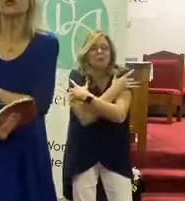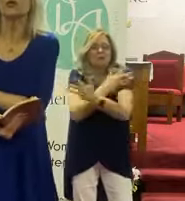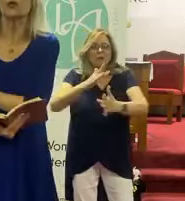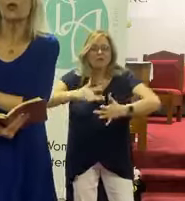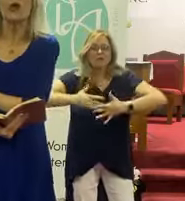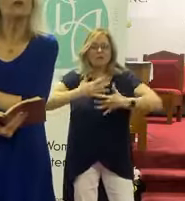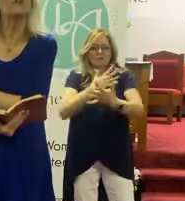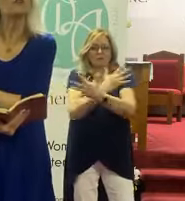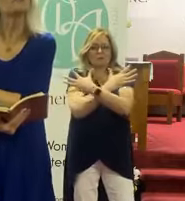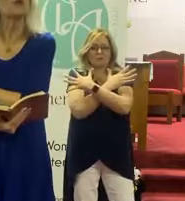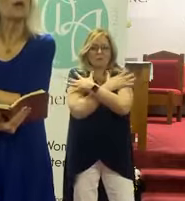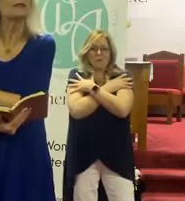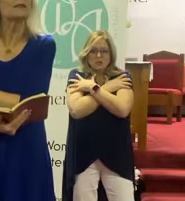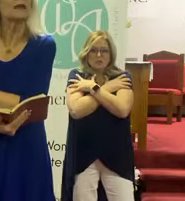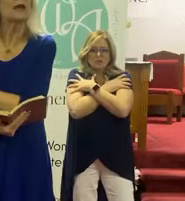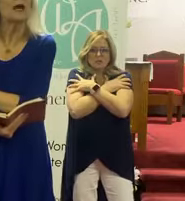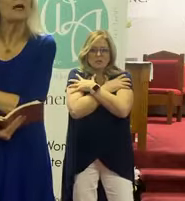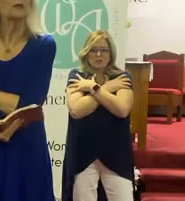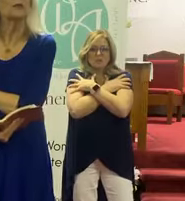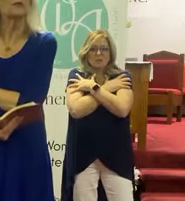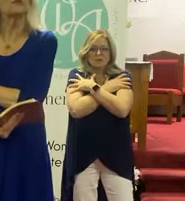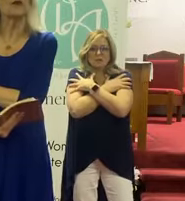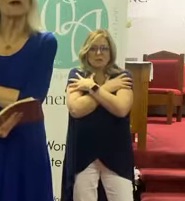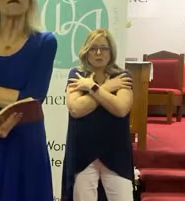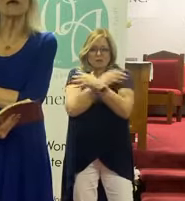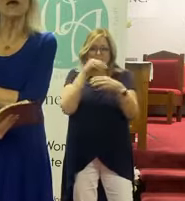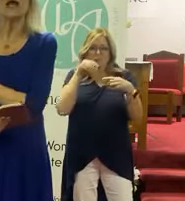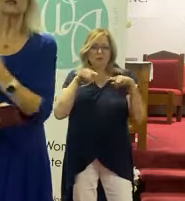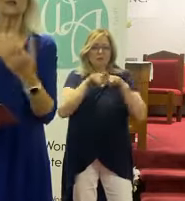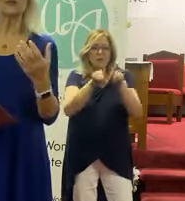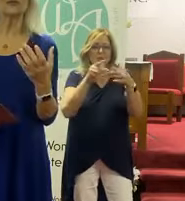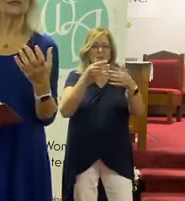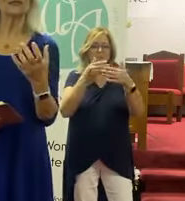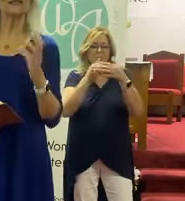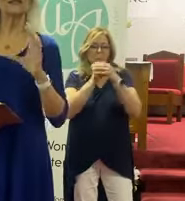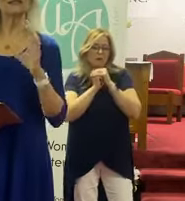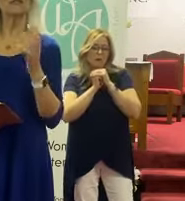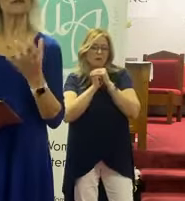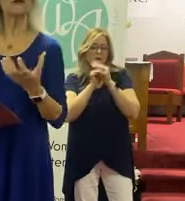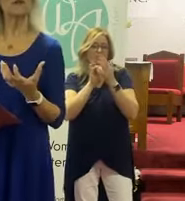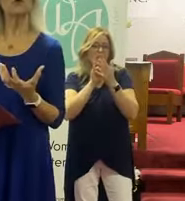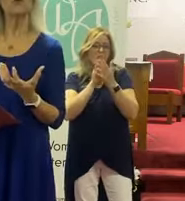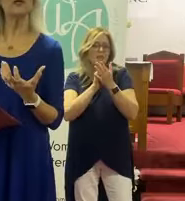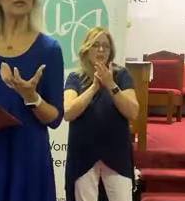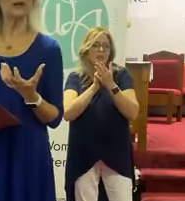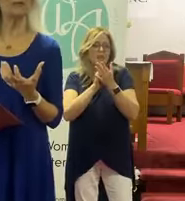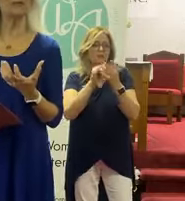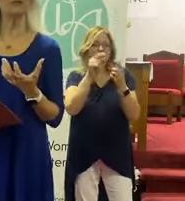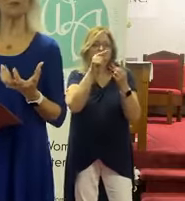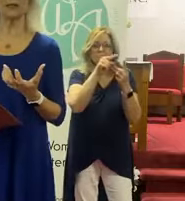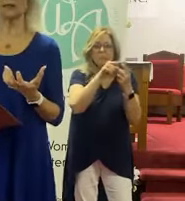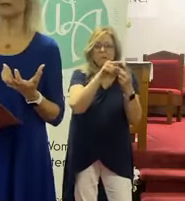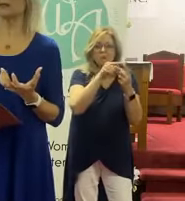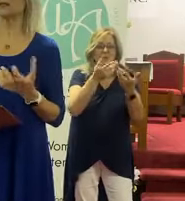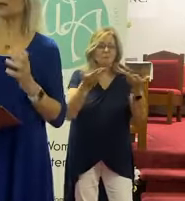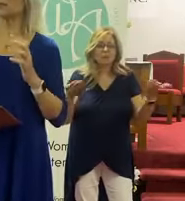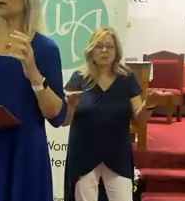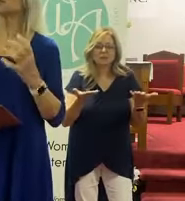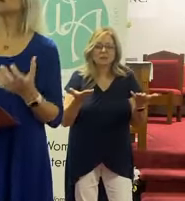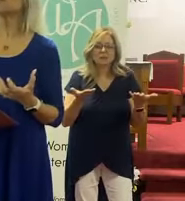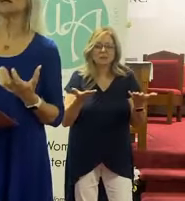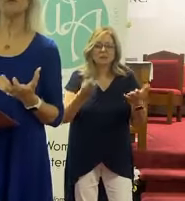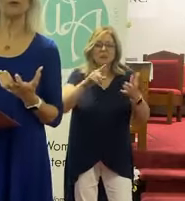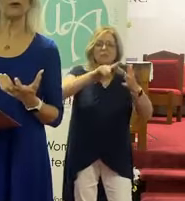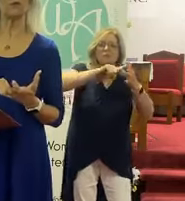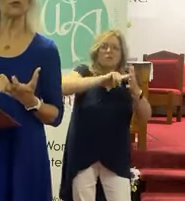the pressure of his embrace as we were in prayer. And so that's a point of his presence. That's